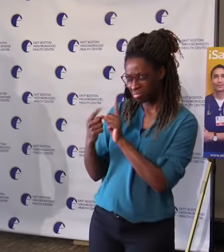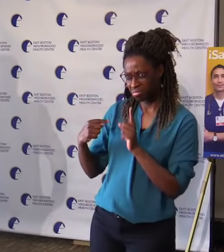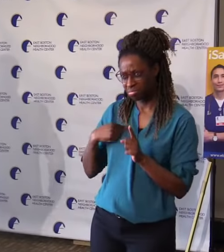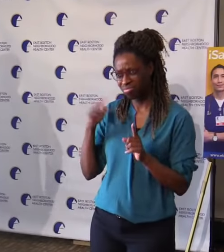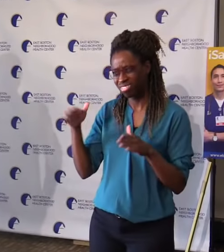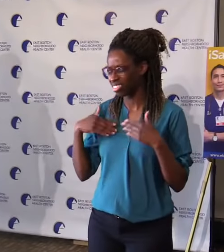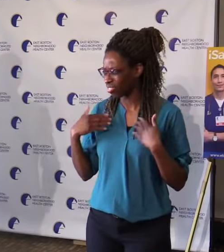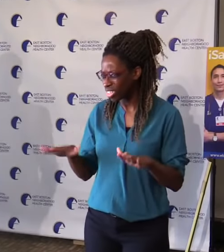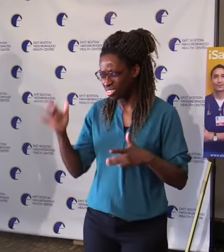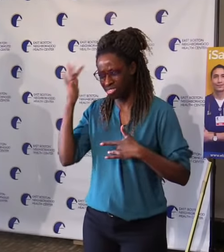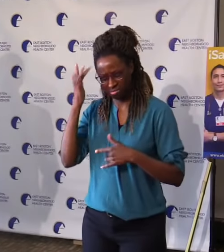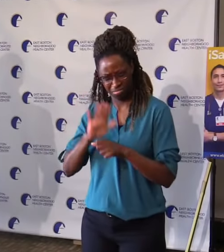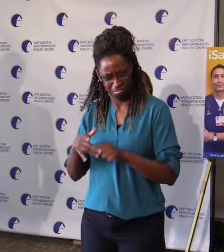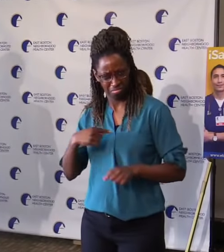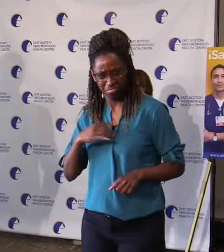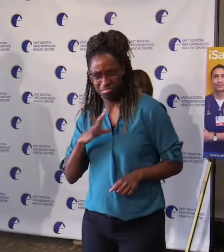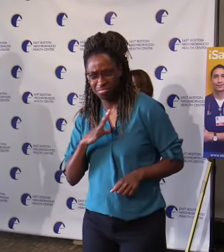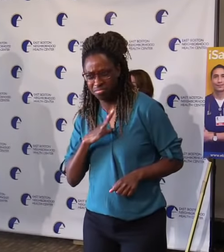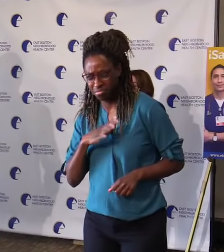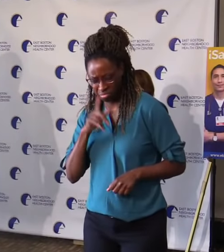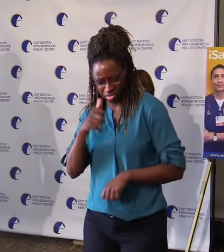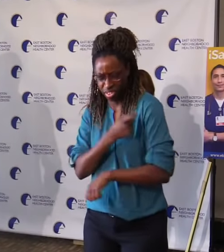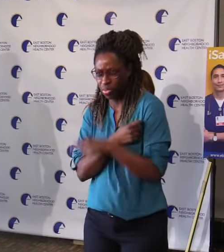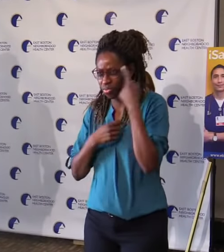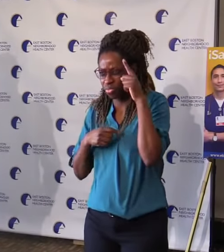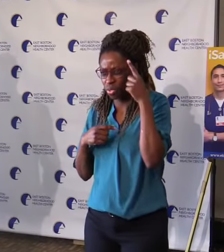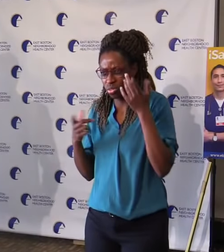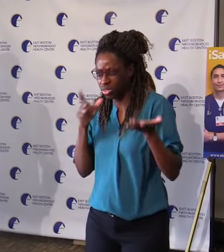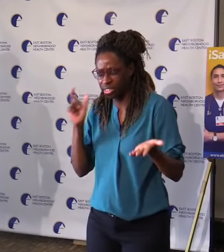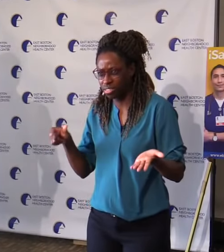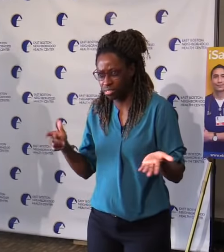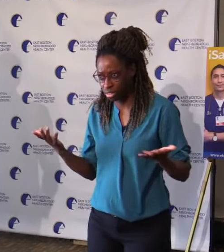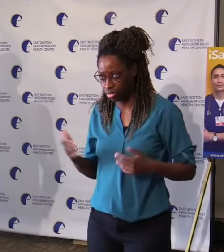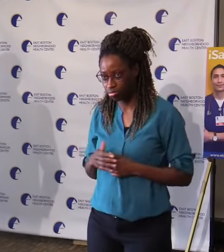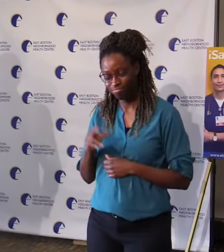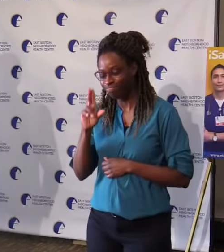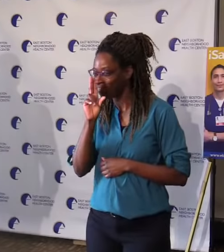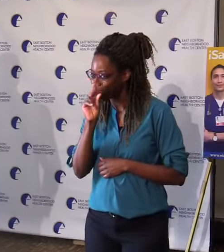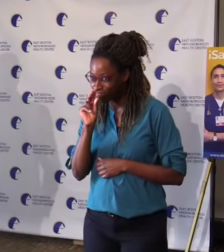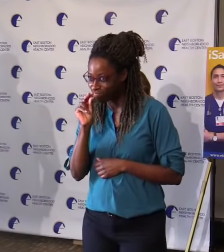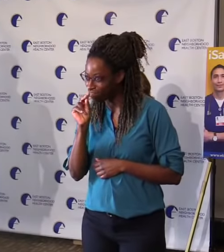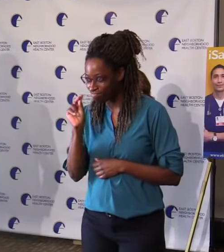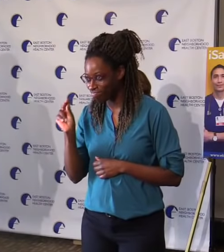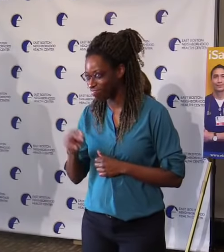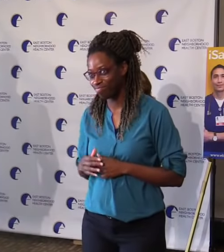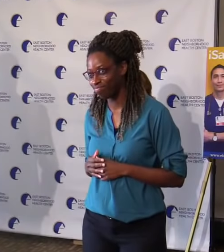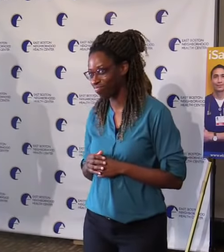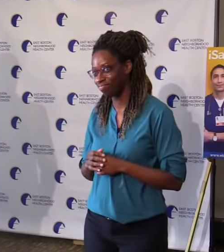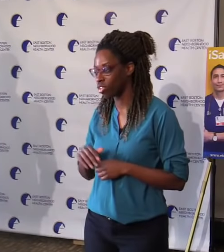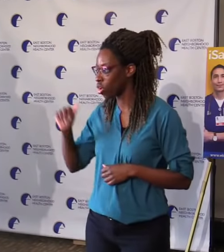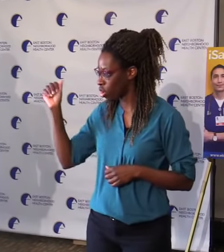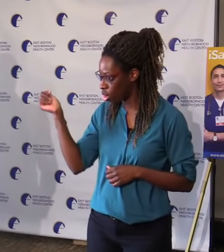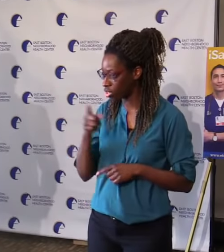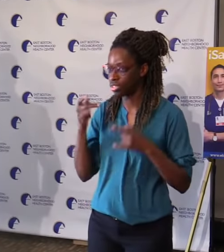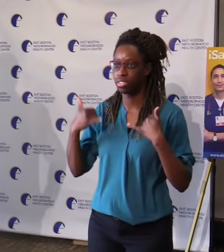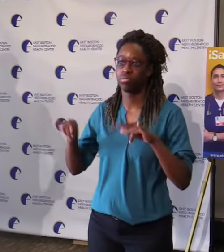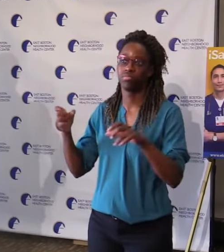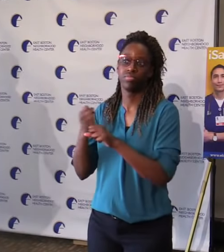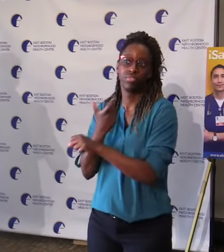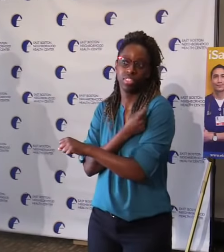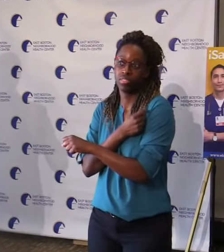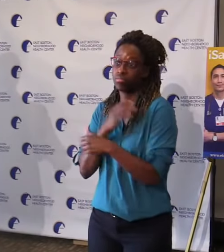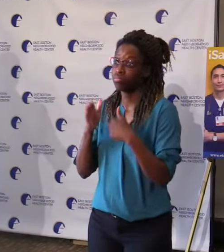COVID, so I don't need to get the vaccine, right? Wrong. Everybody should get vaccinated. As the variants